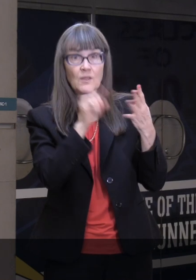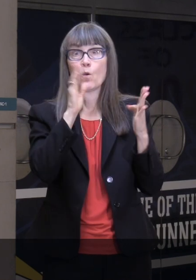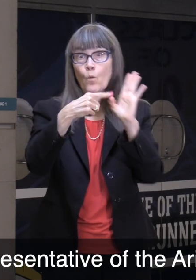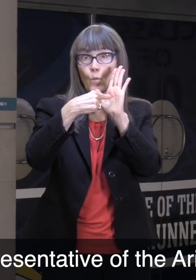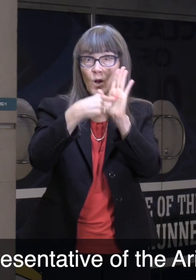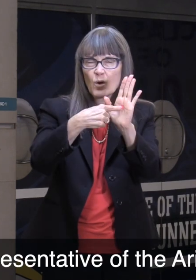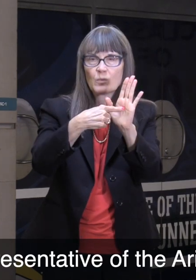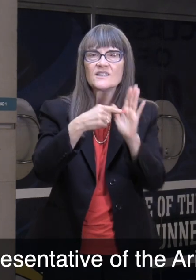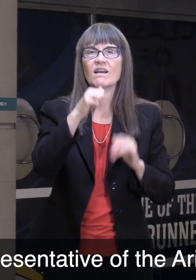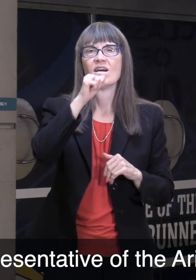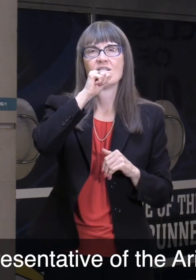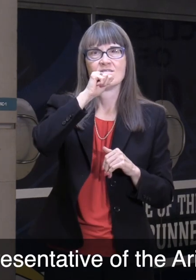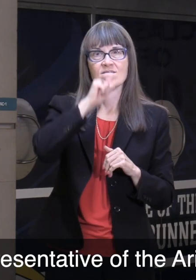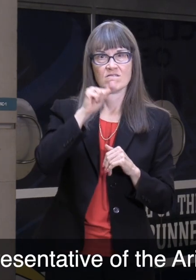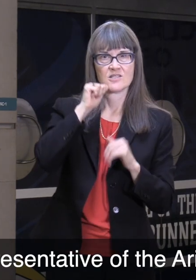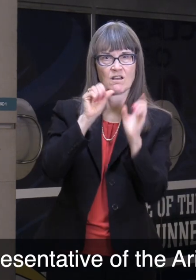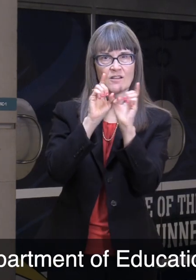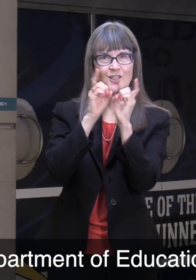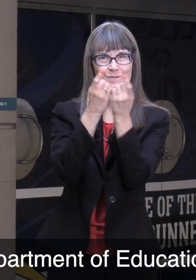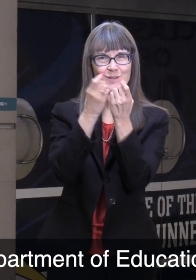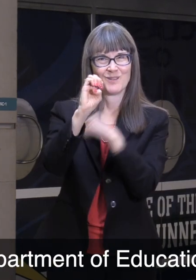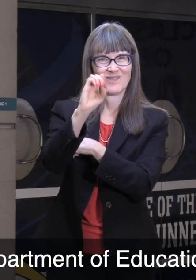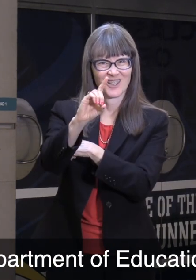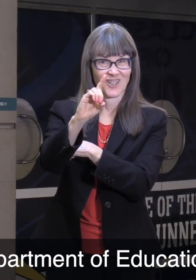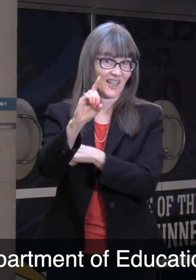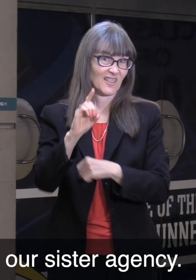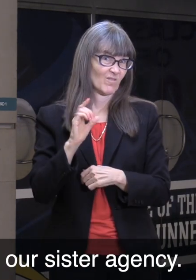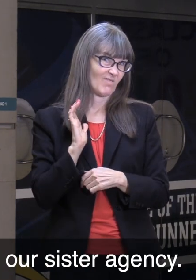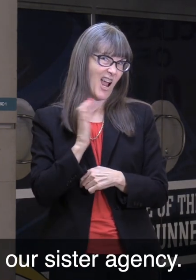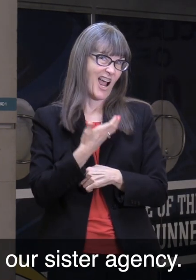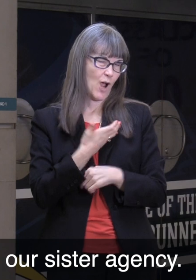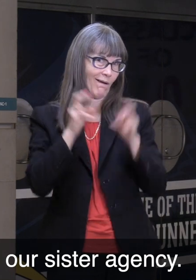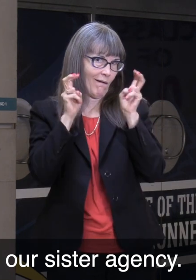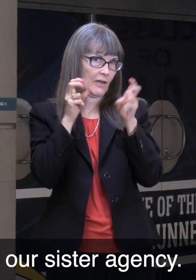a representative of the Arizona Department of Education, our sister agency,